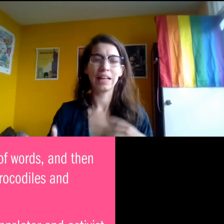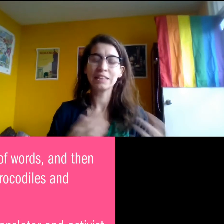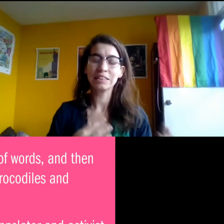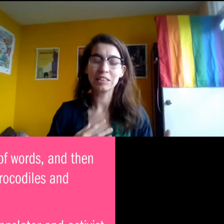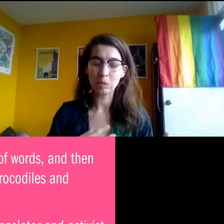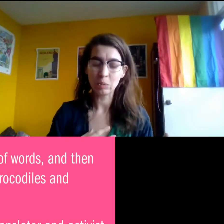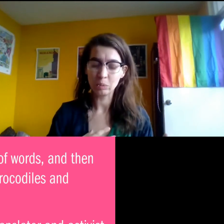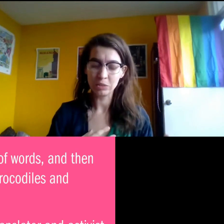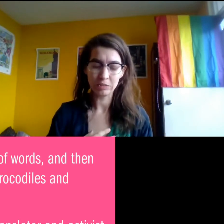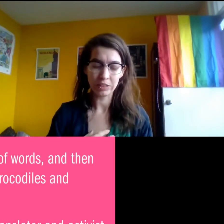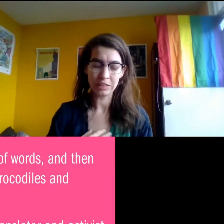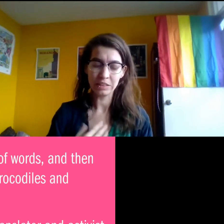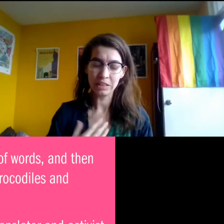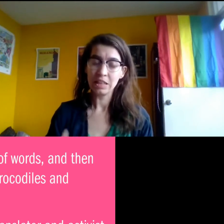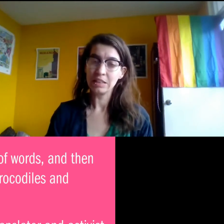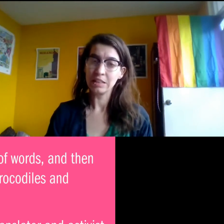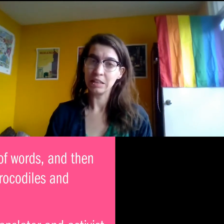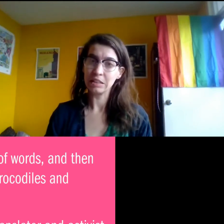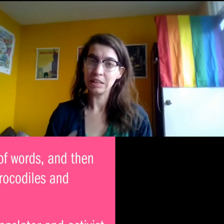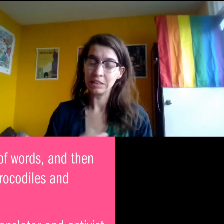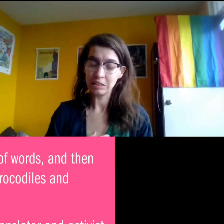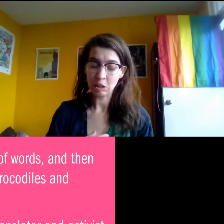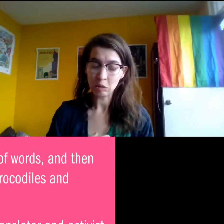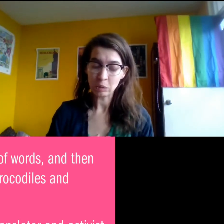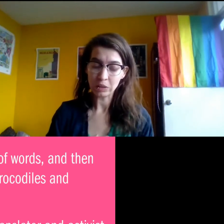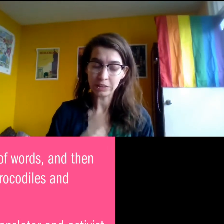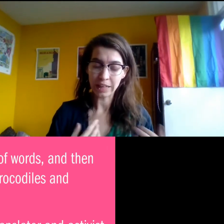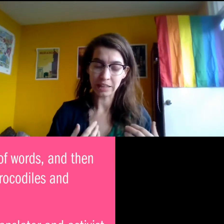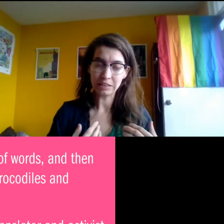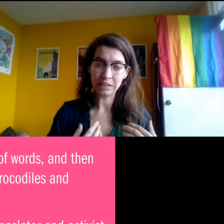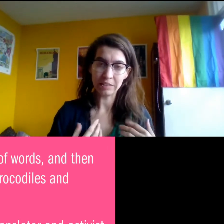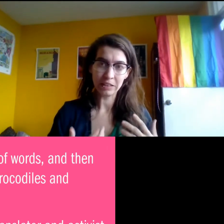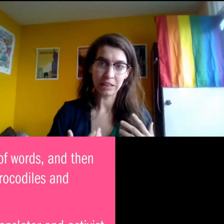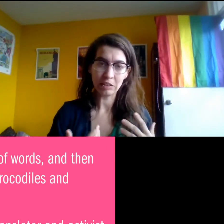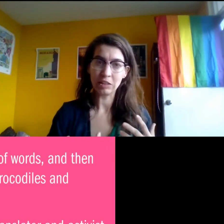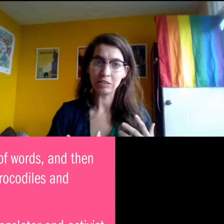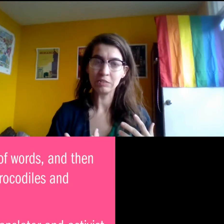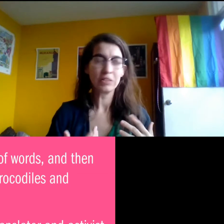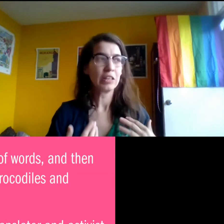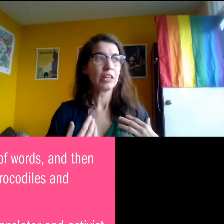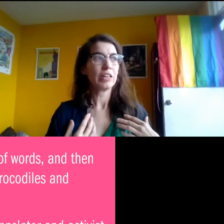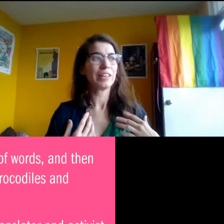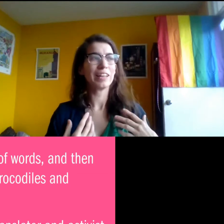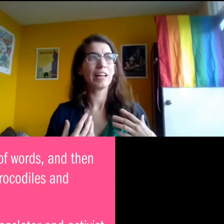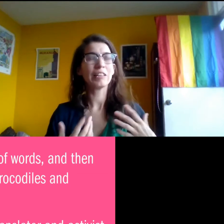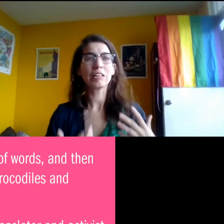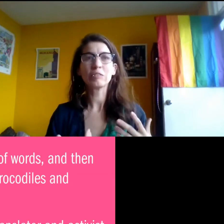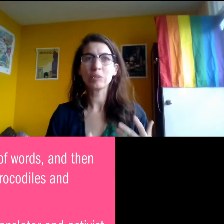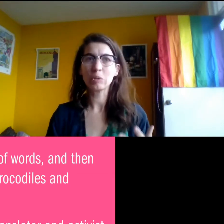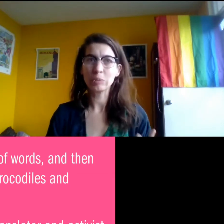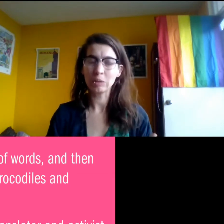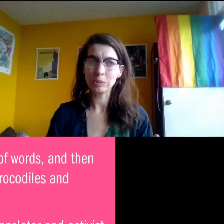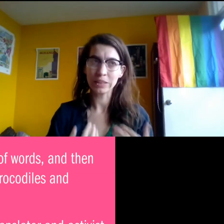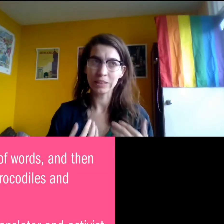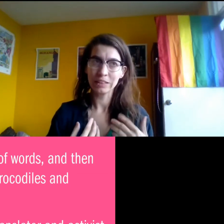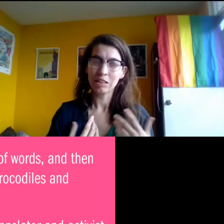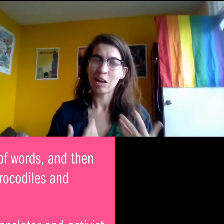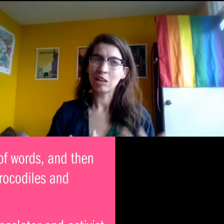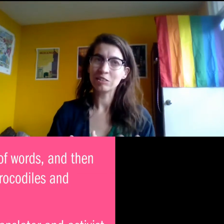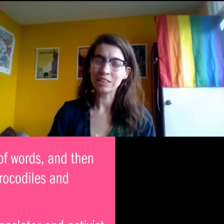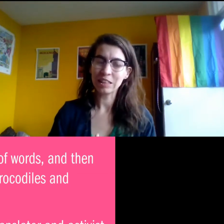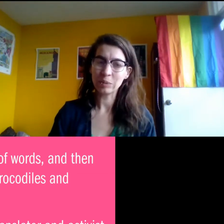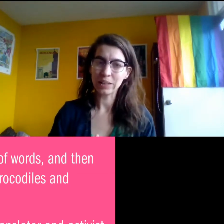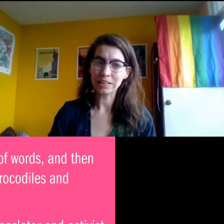and this is no different than it is in the art world. And I feel like a lot of, a lot of you will probably